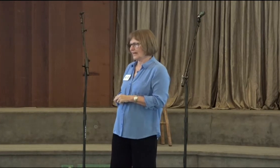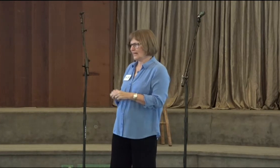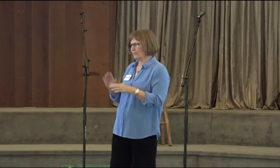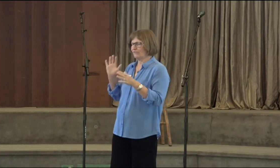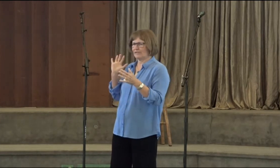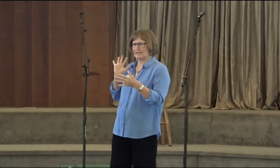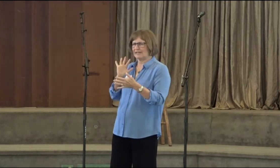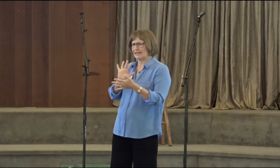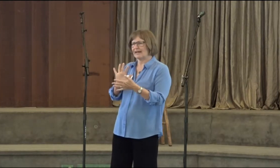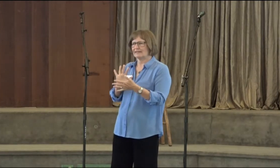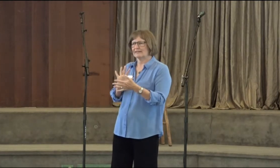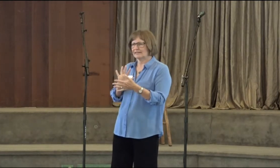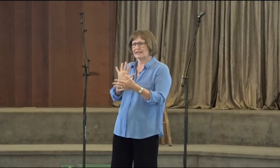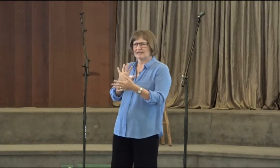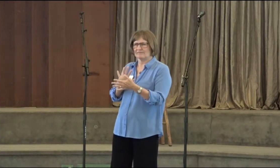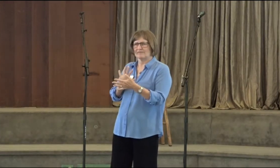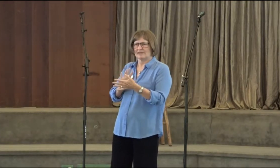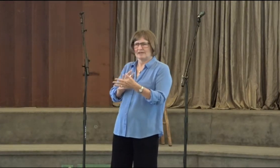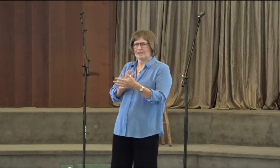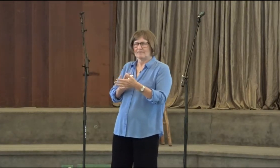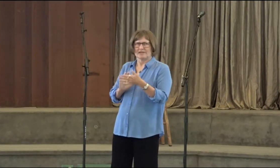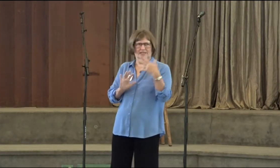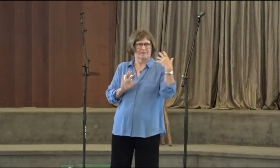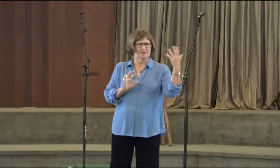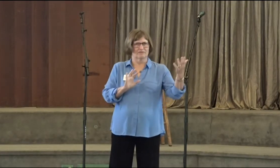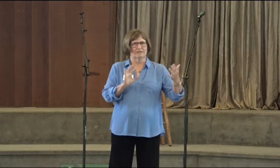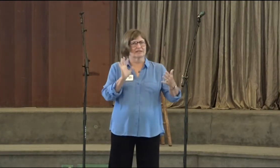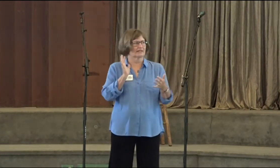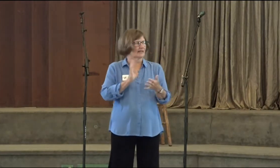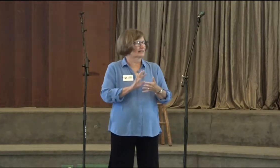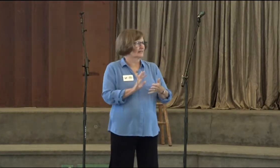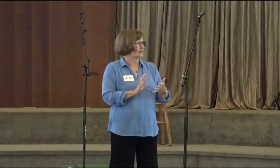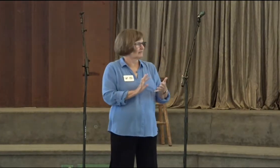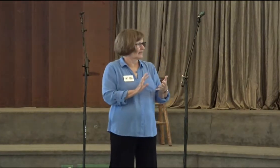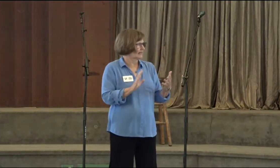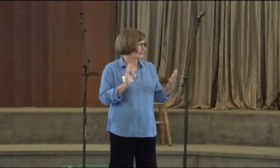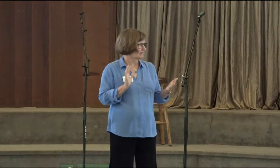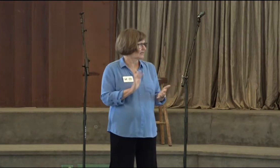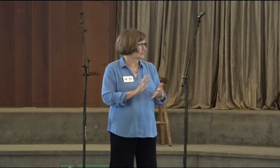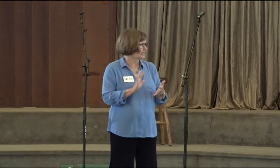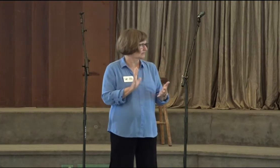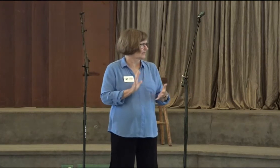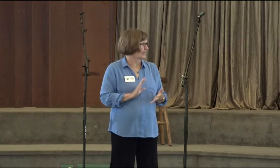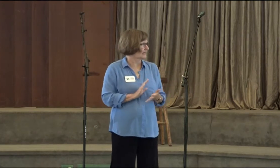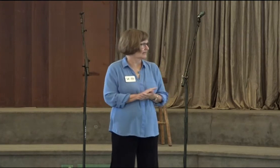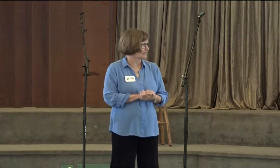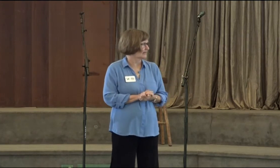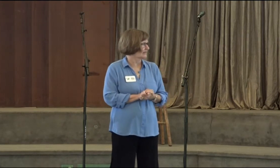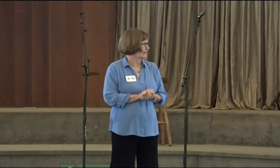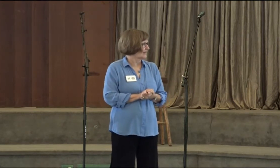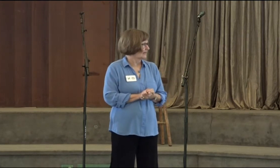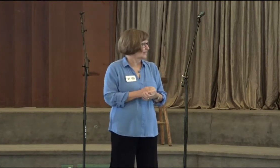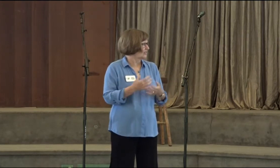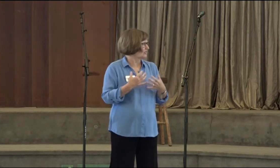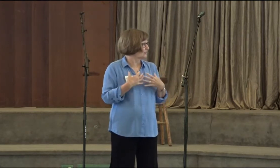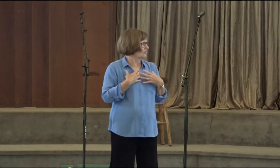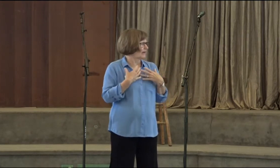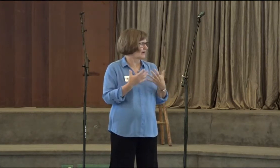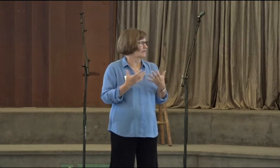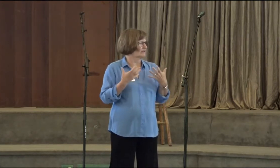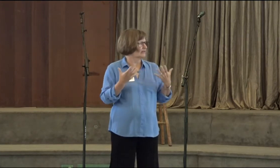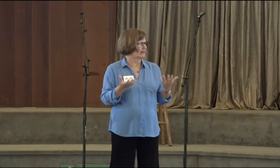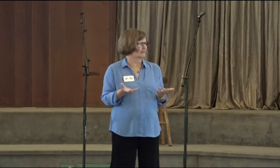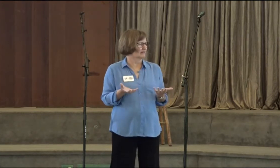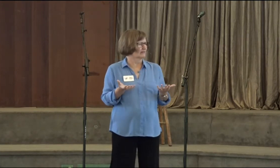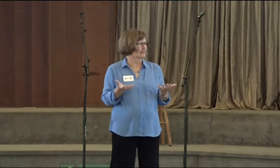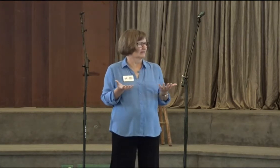And I'm reflecting that to him, my husband's reflecting that to him, as much as we can. And just through the